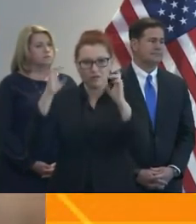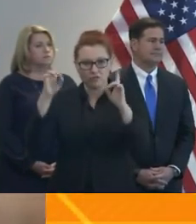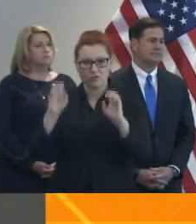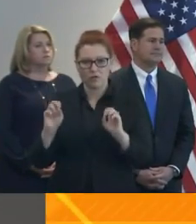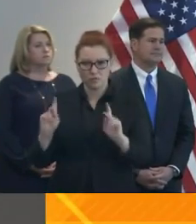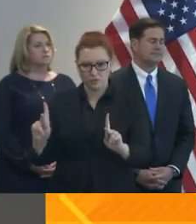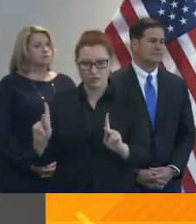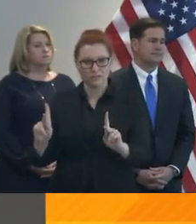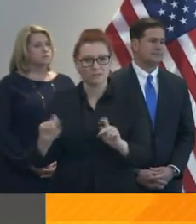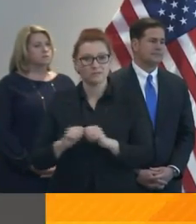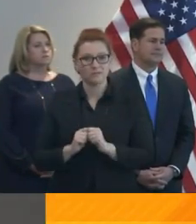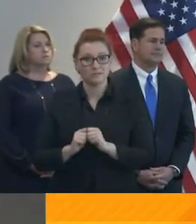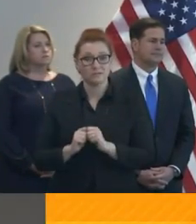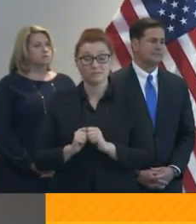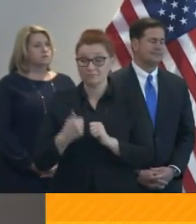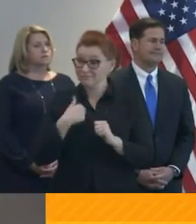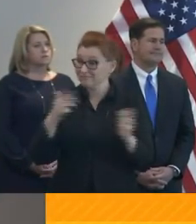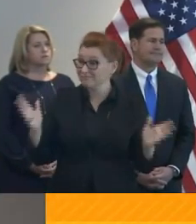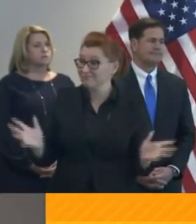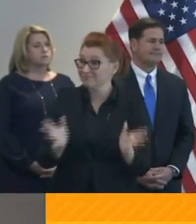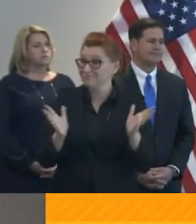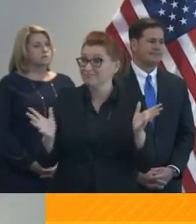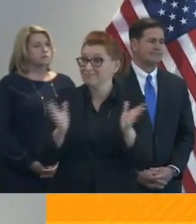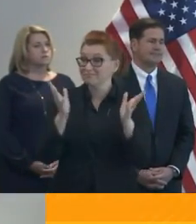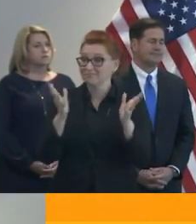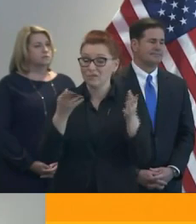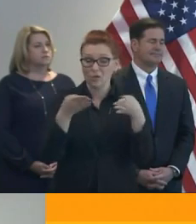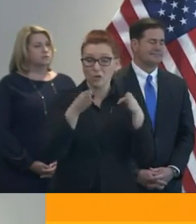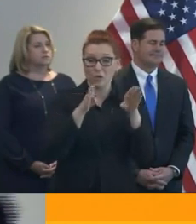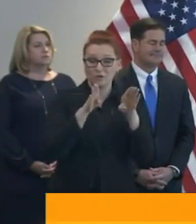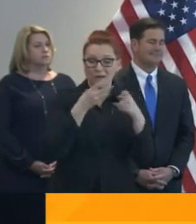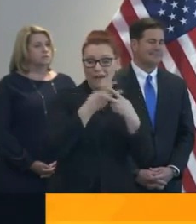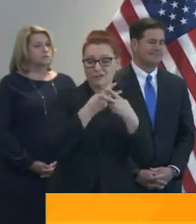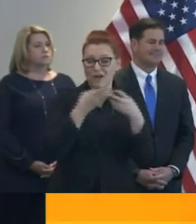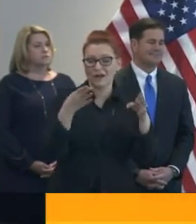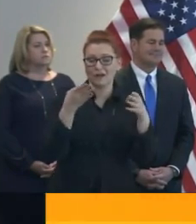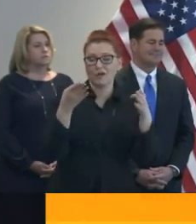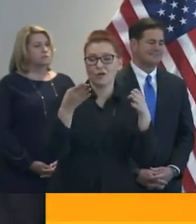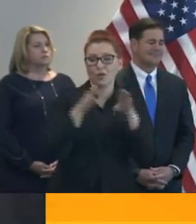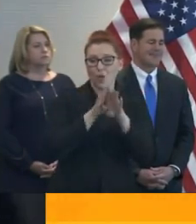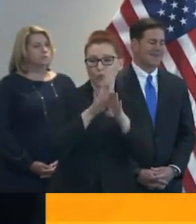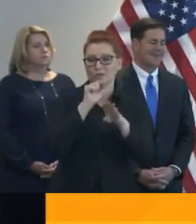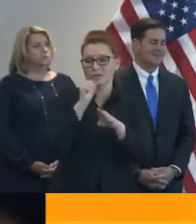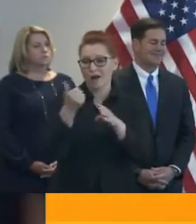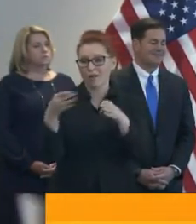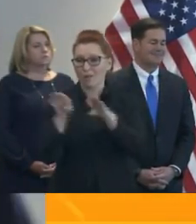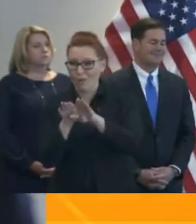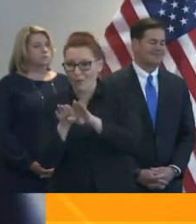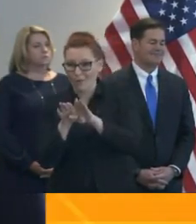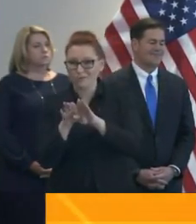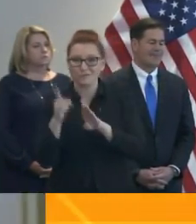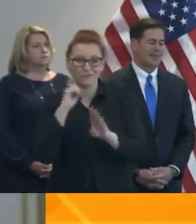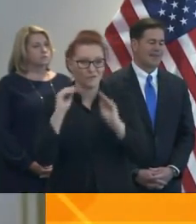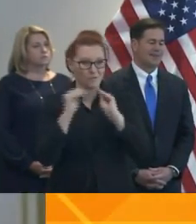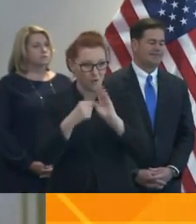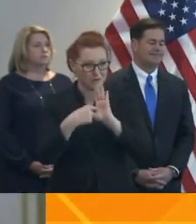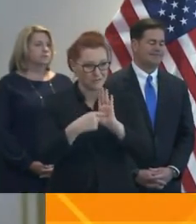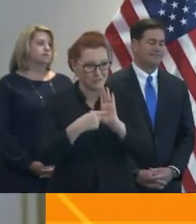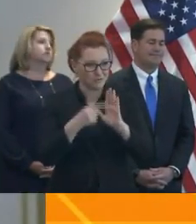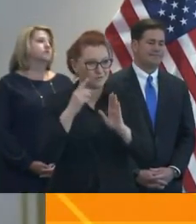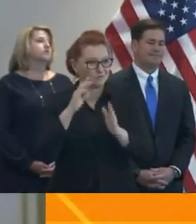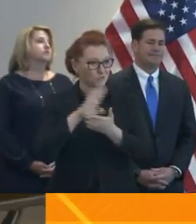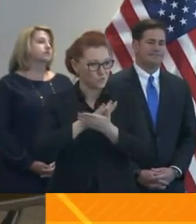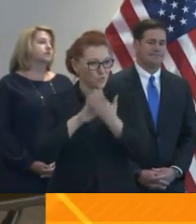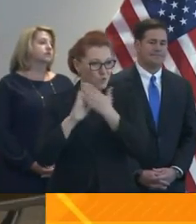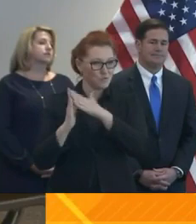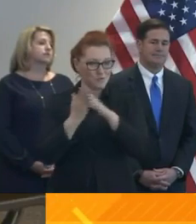I encourage you to check out the closed, not closed hashtag on social media to see more examples of our school communities